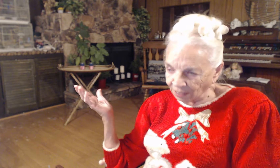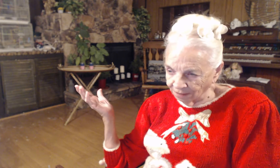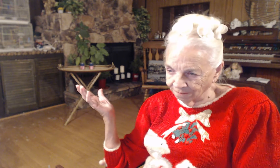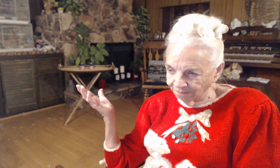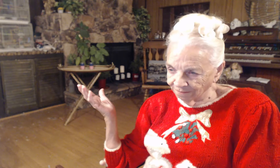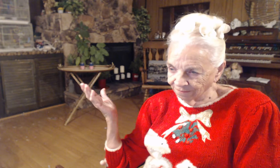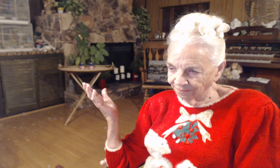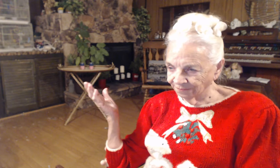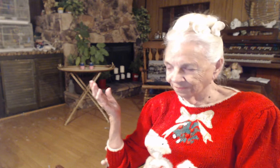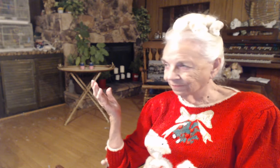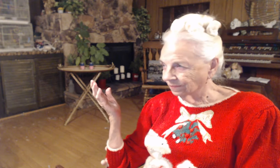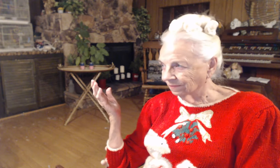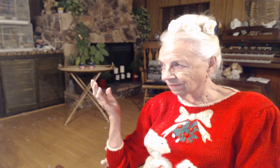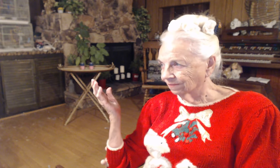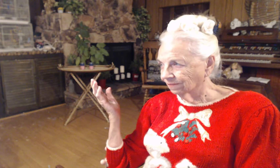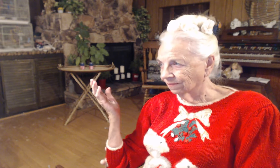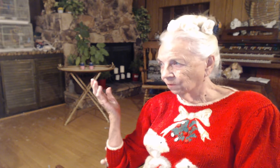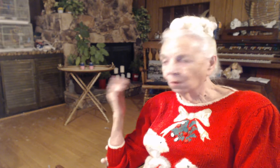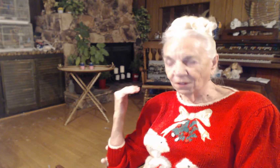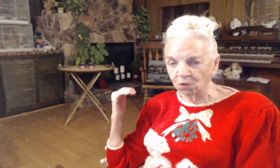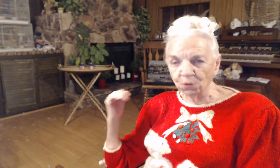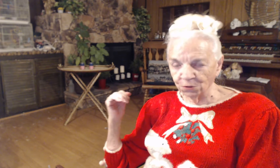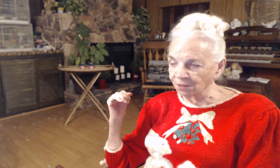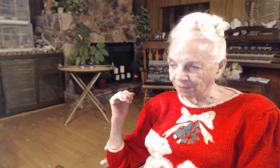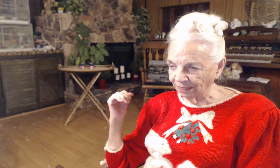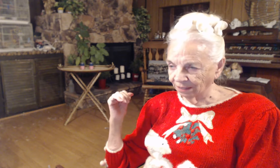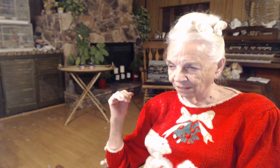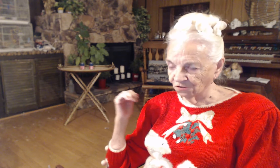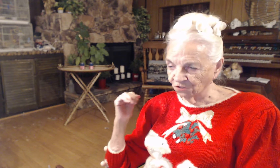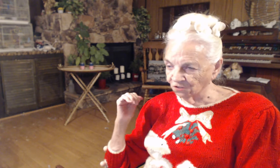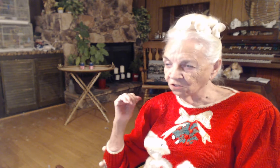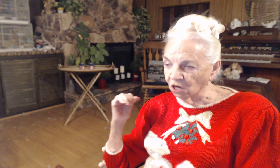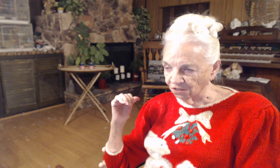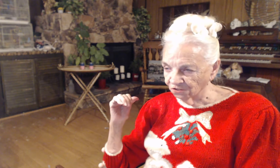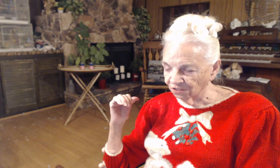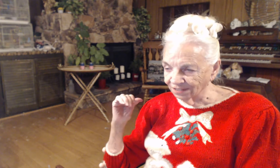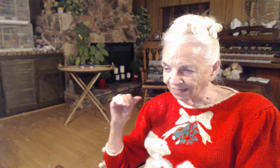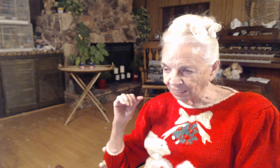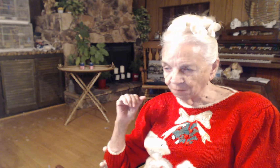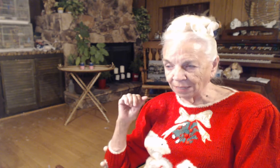want to hurt somebody that's just lost a tiny baby?